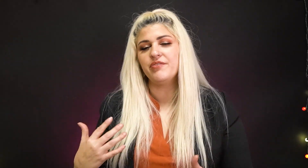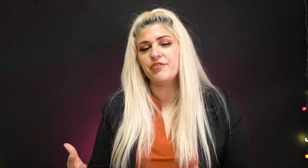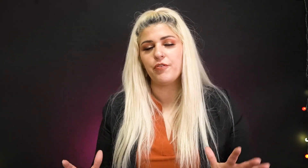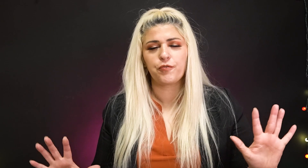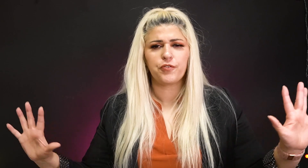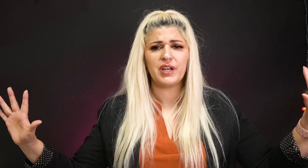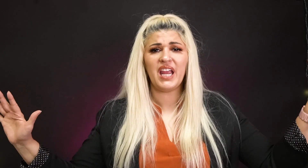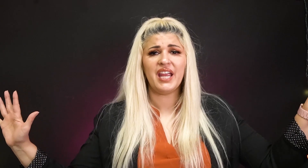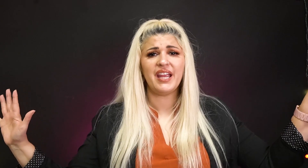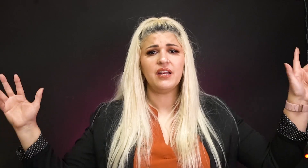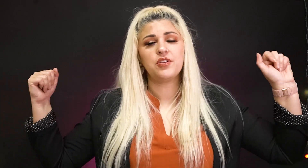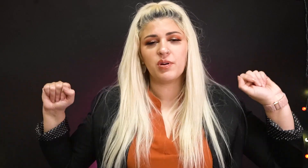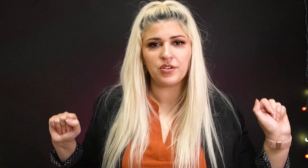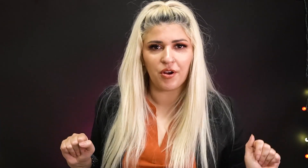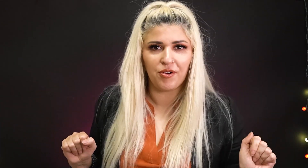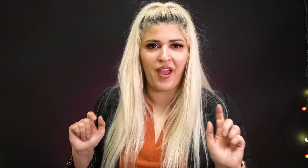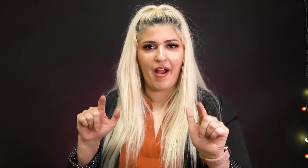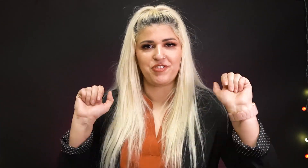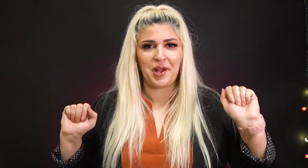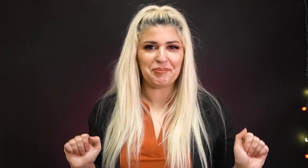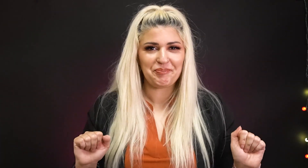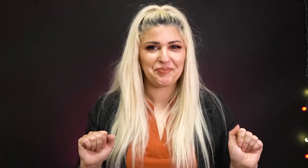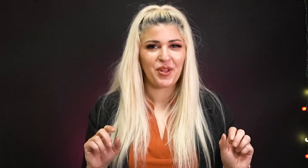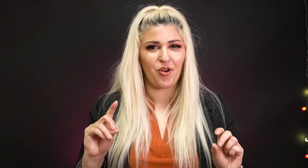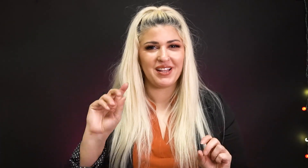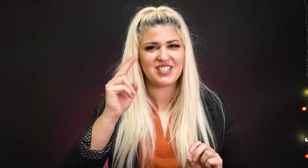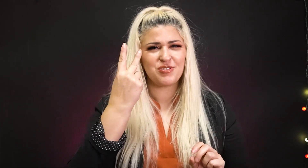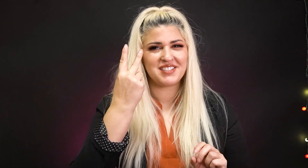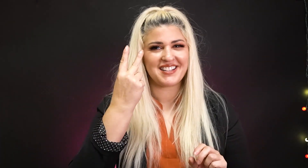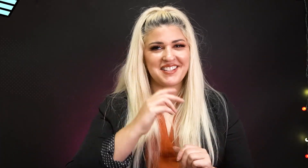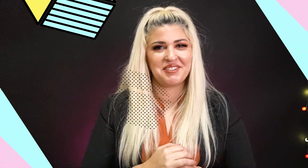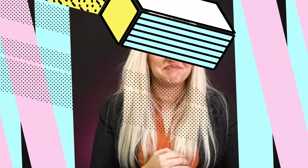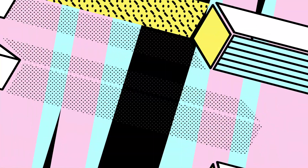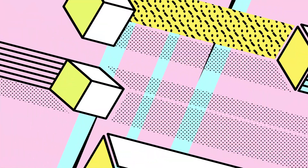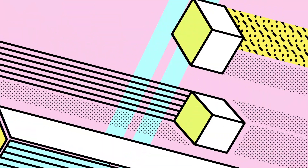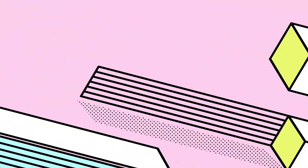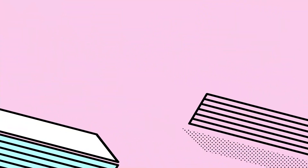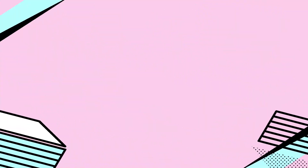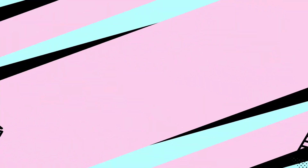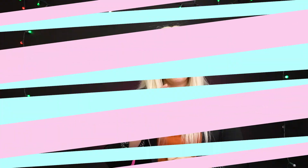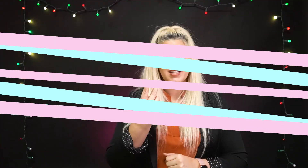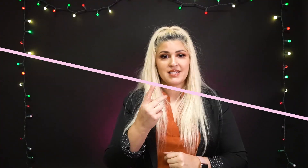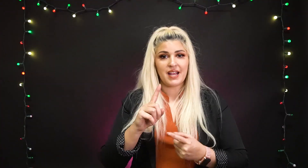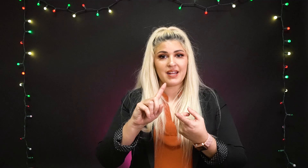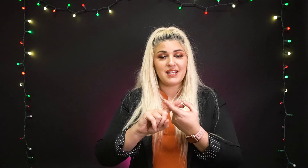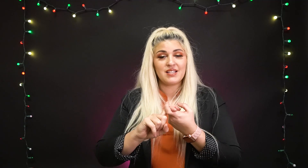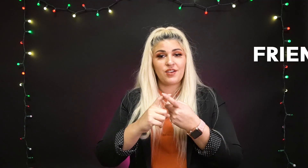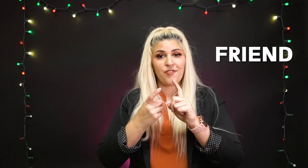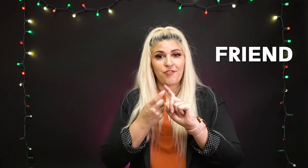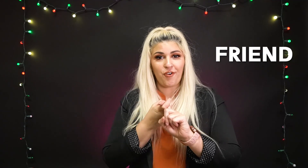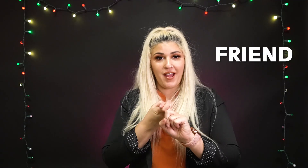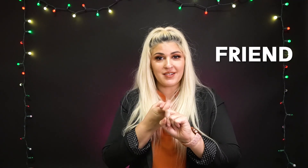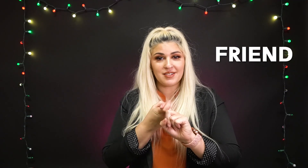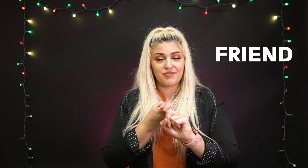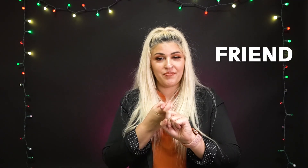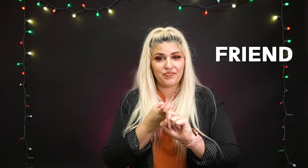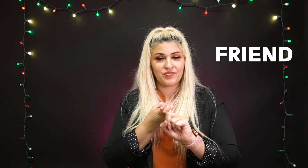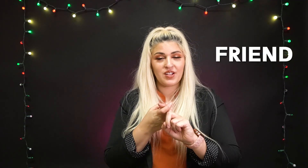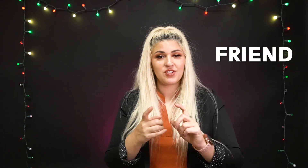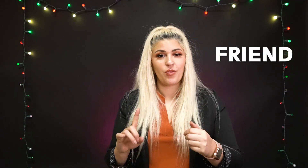can feel free to do it on your own after that all right let's do the second sign the second sign is friend so